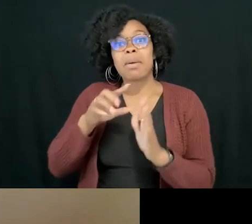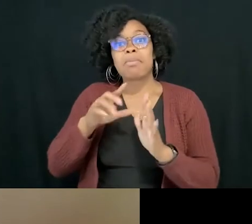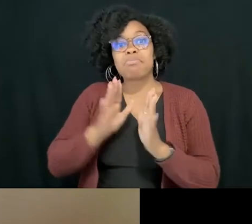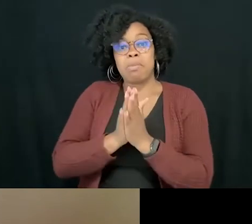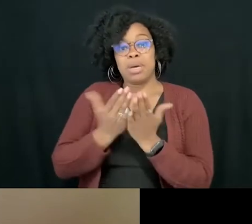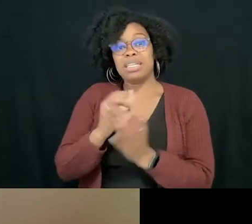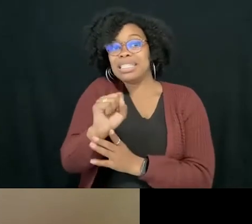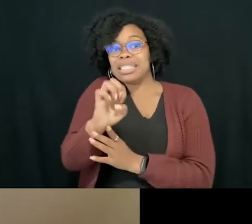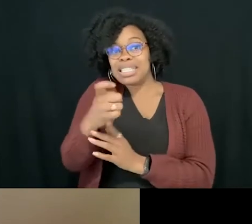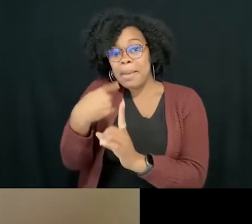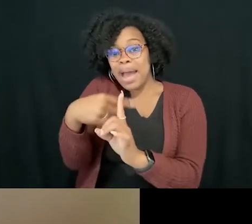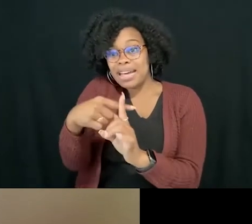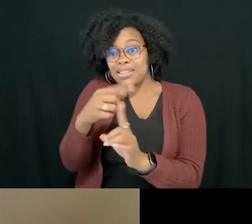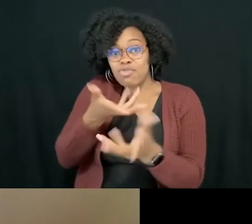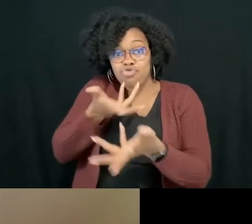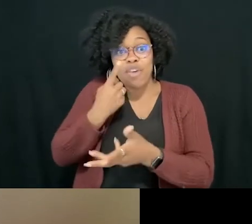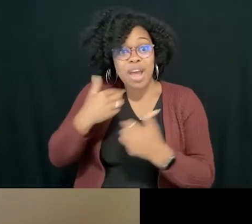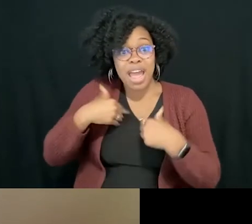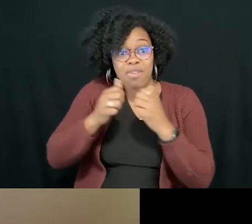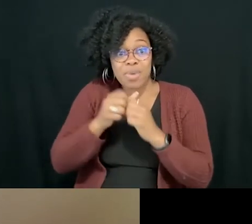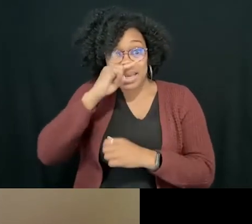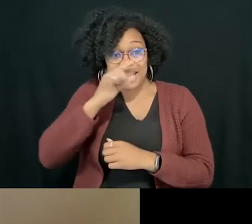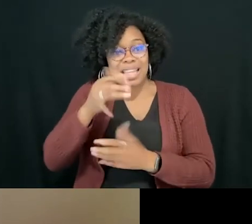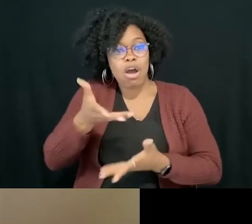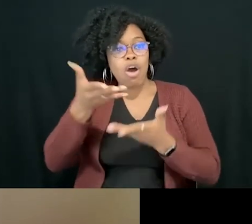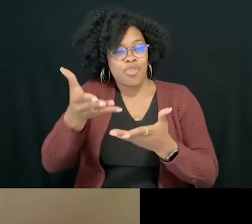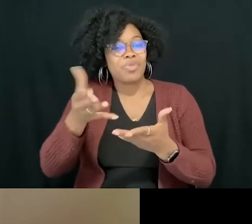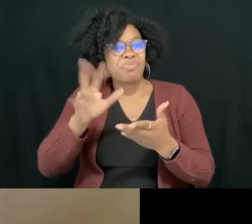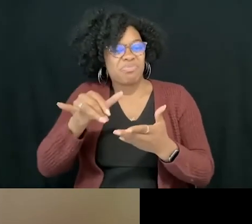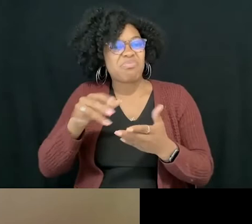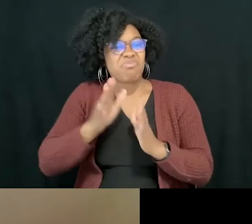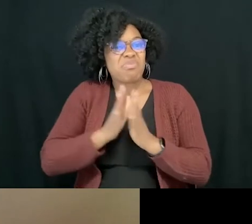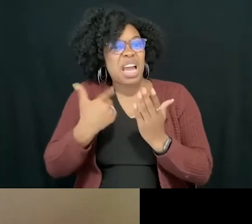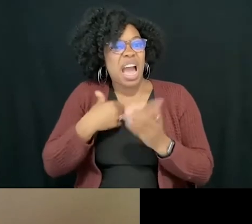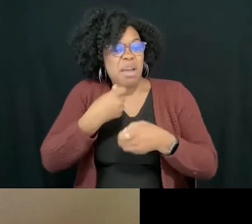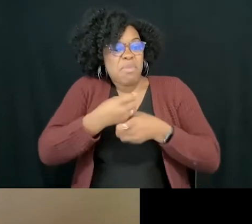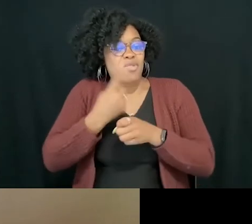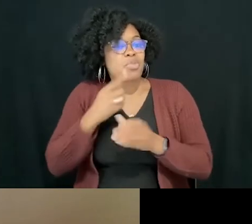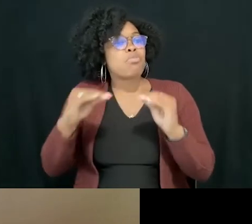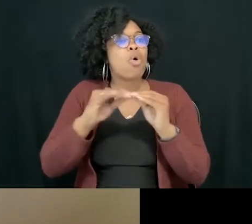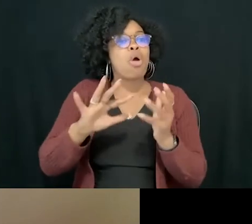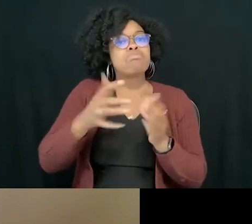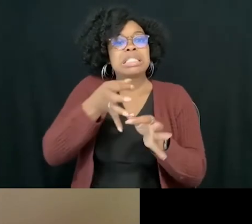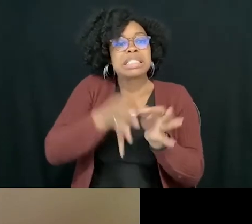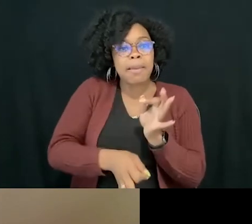And I intentionally created it to be a simpler user friendly guide. So